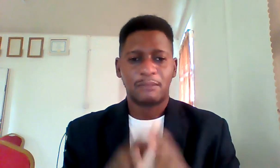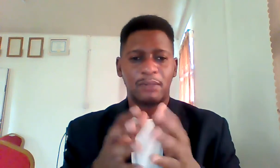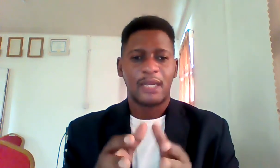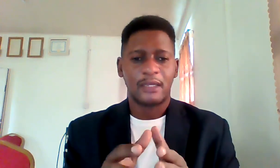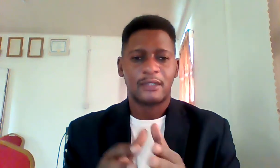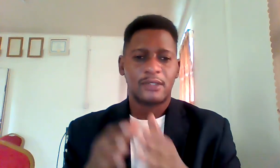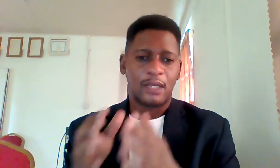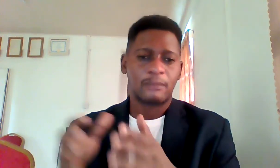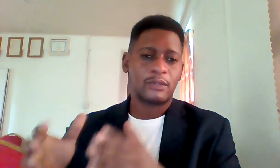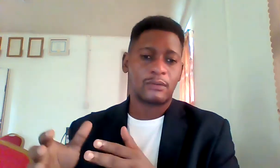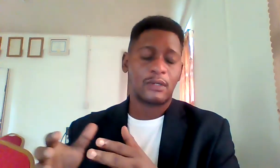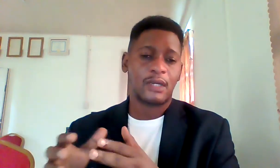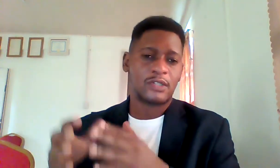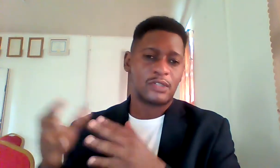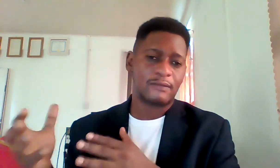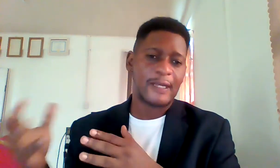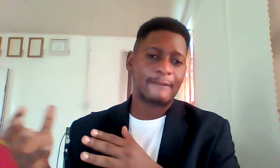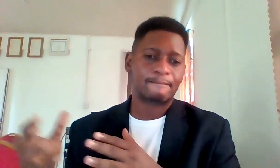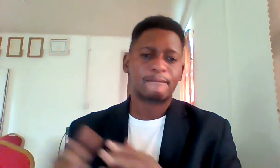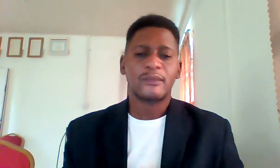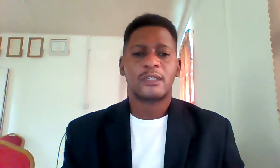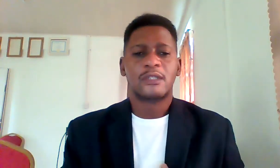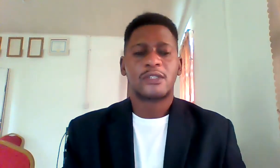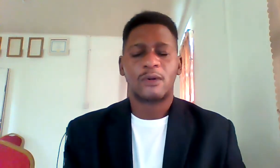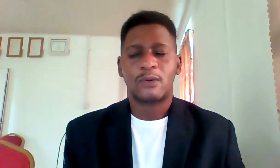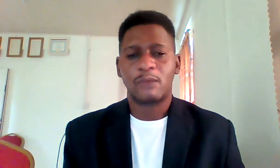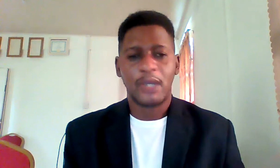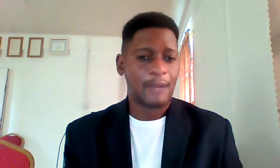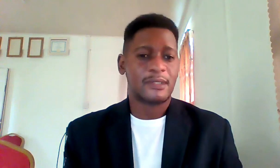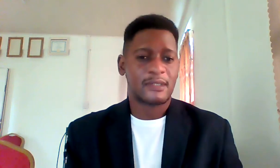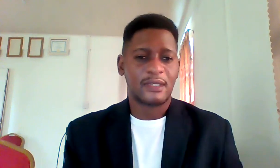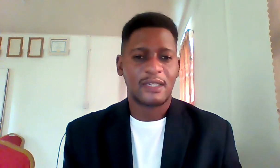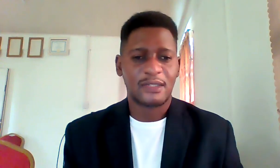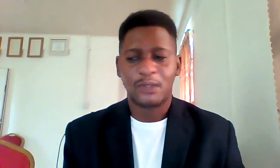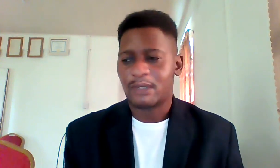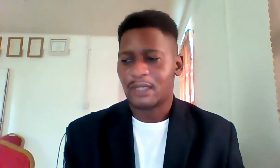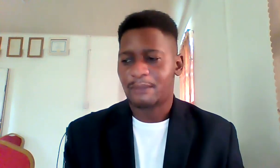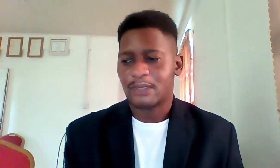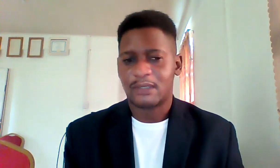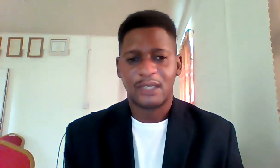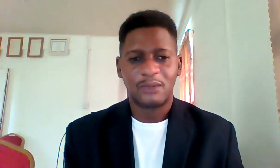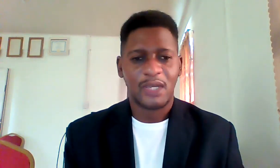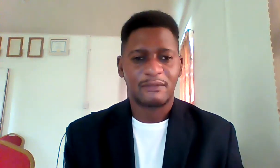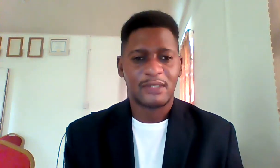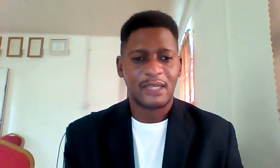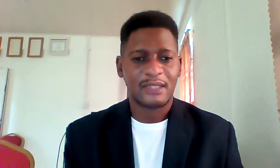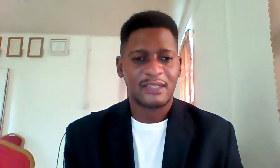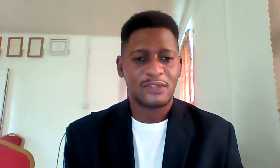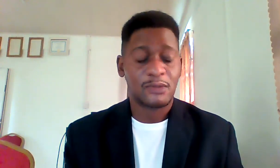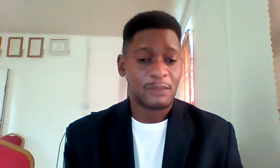applied to help you achieve that so we are happy to say again at global capital inc we have designed these unique